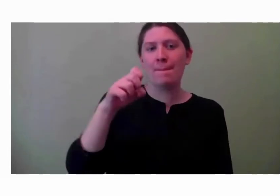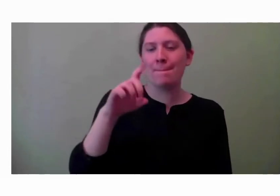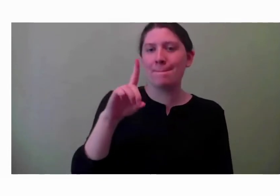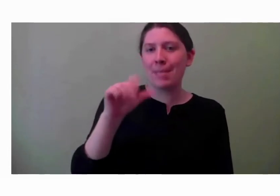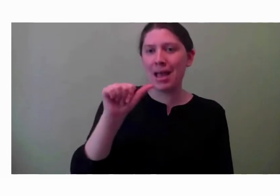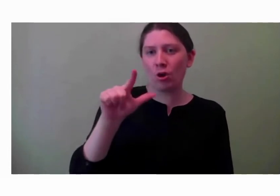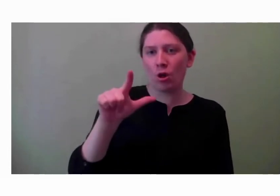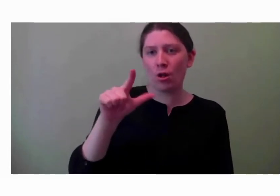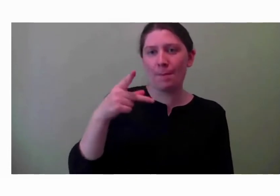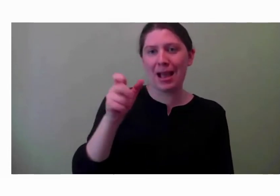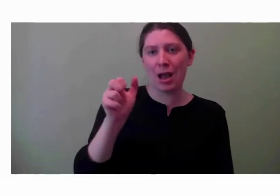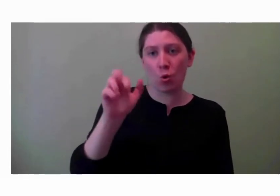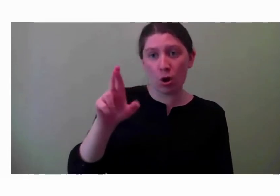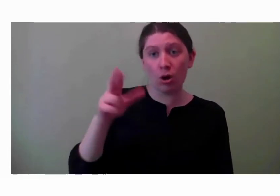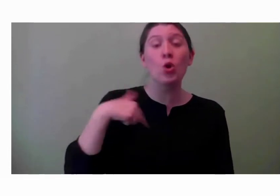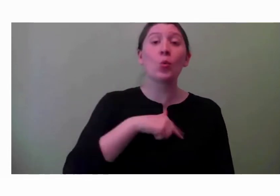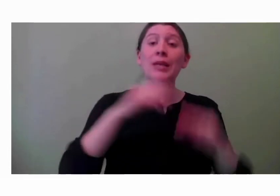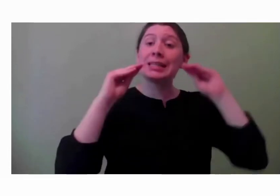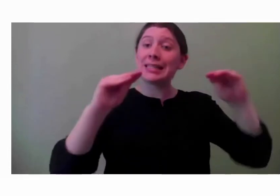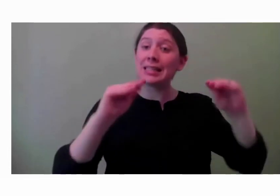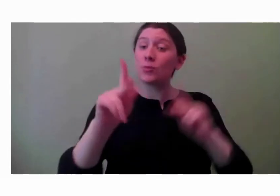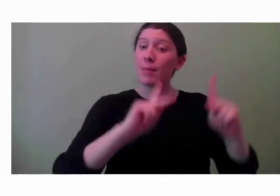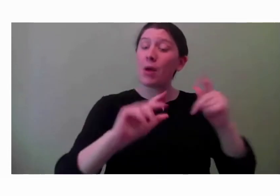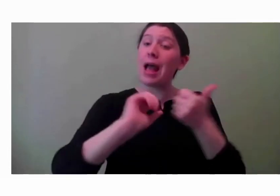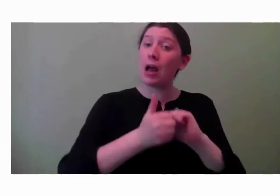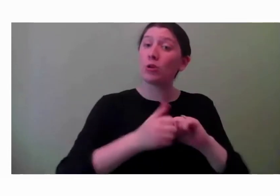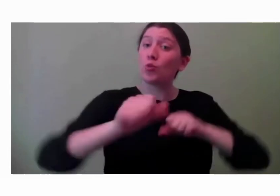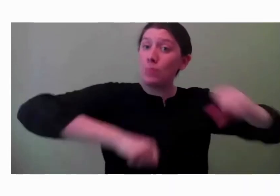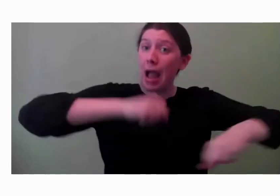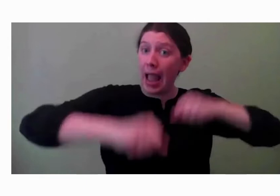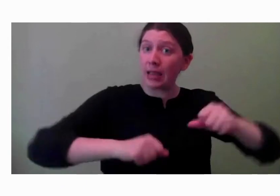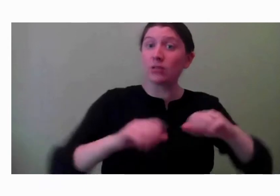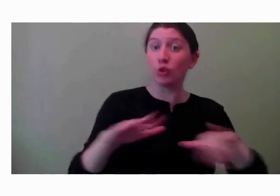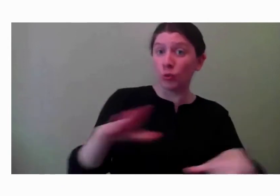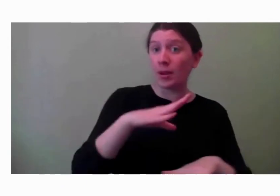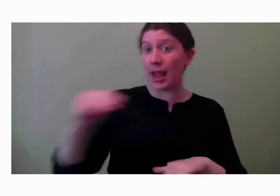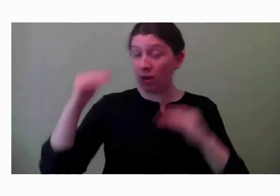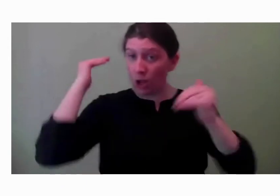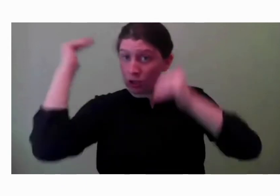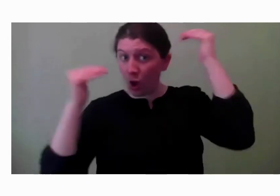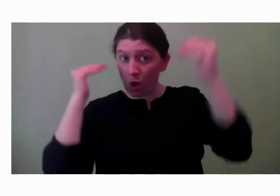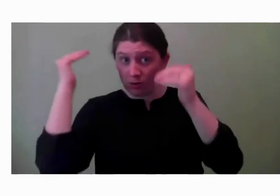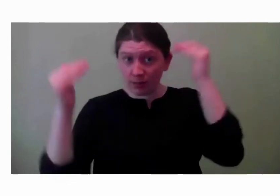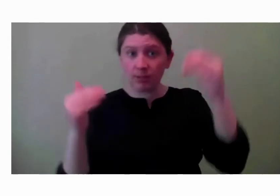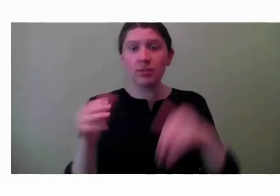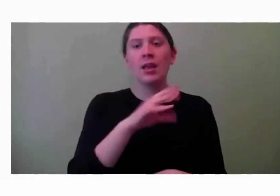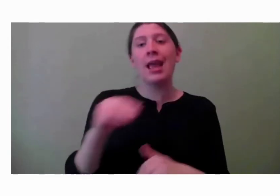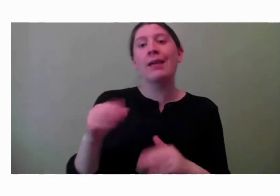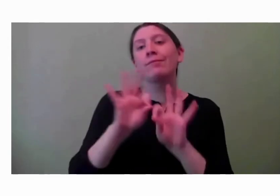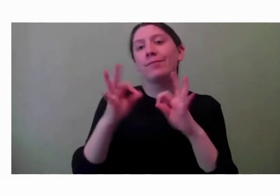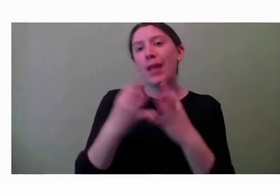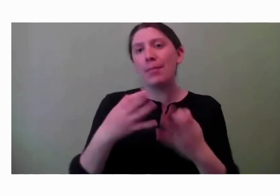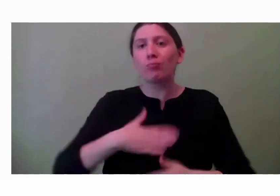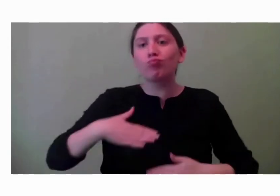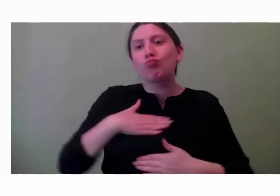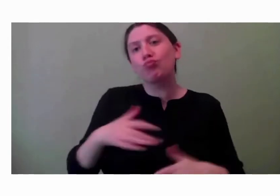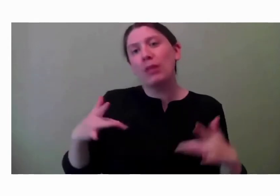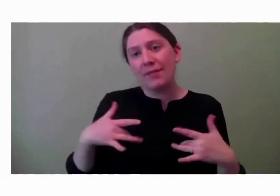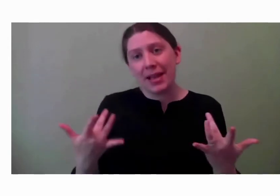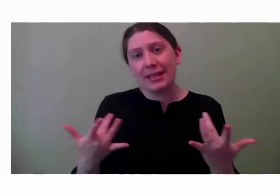and adults how to ride bike, how to ride bikes. And then we have family recreation events and then partnerships with area schools and